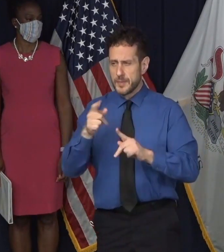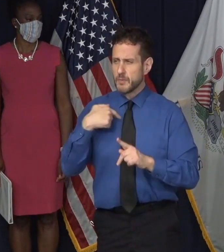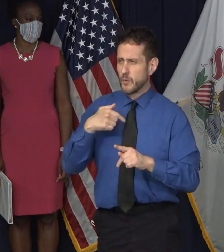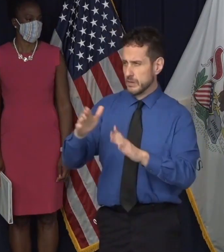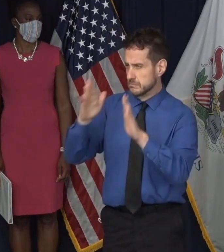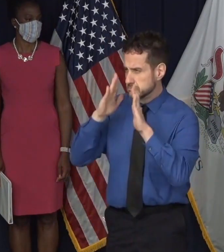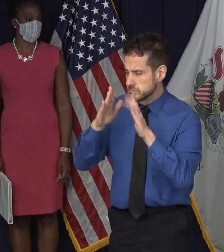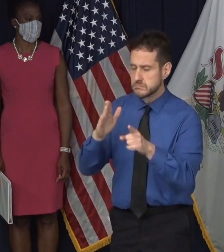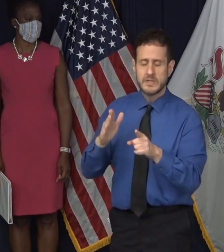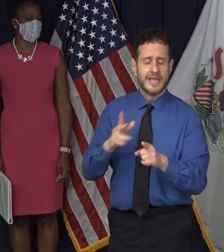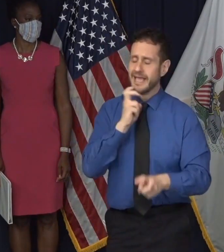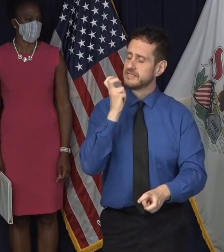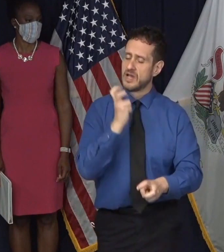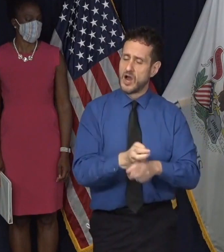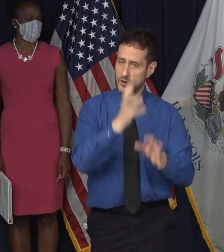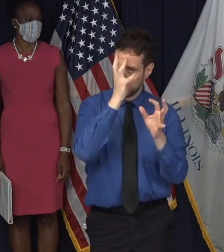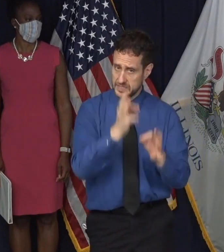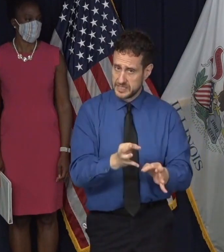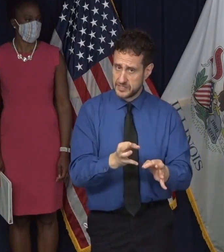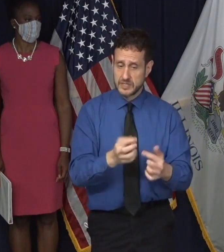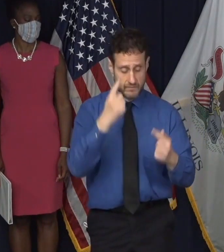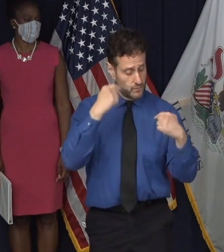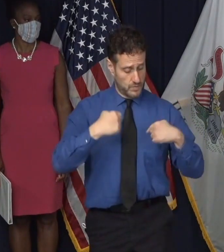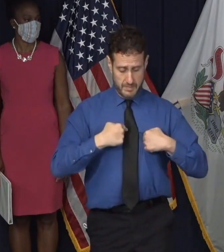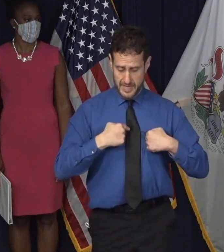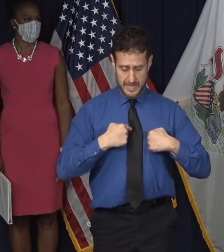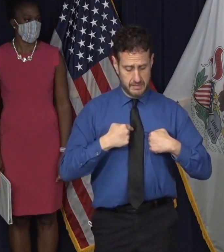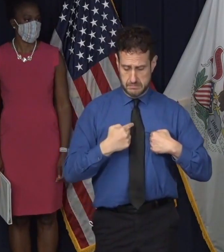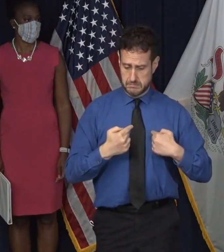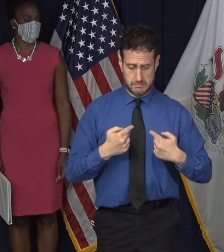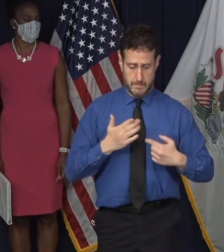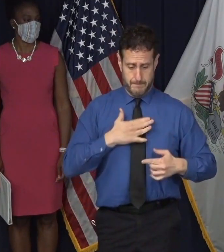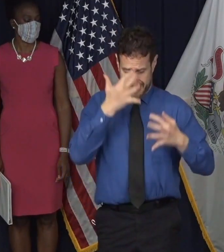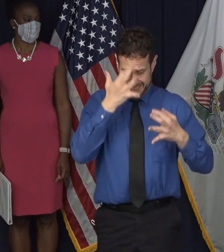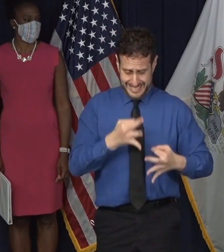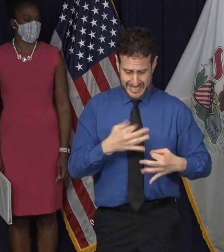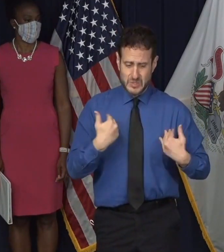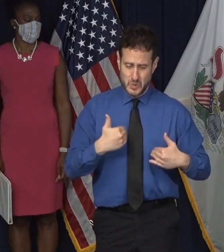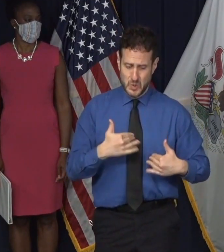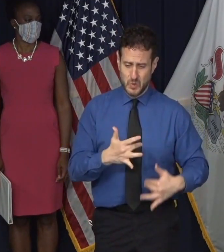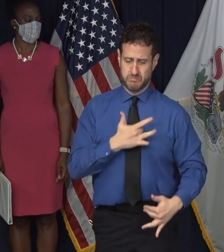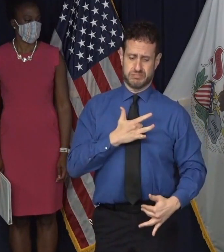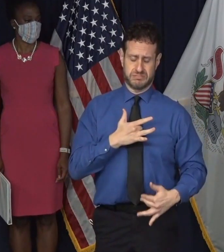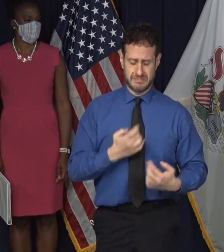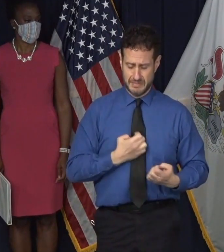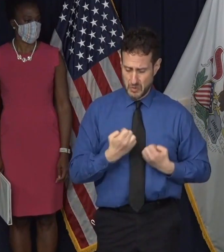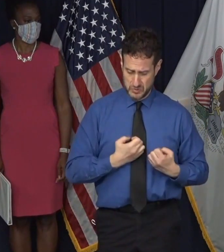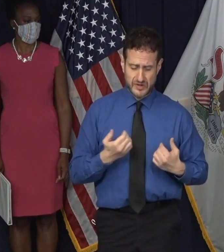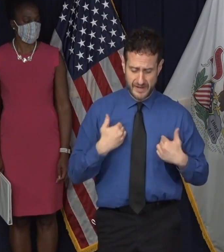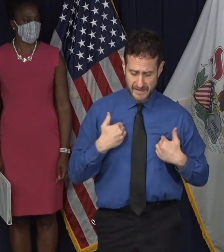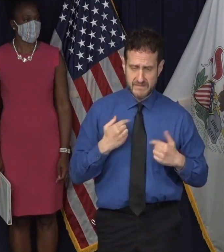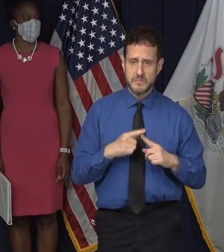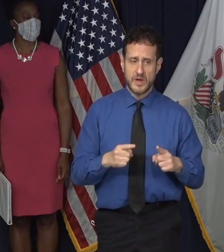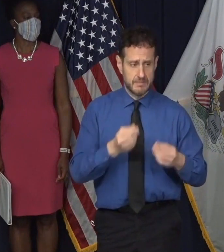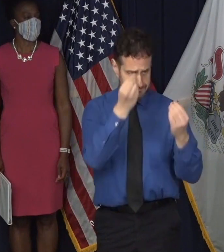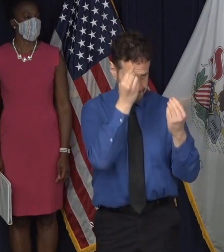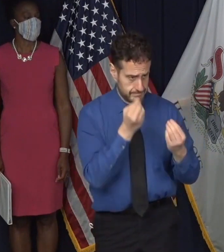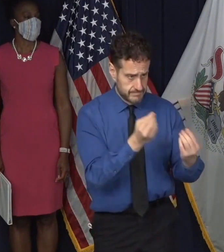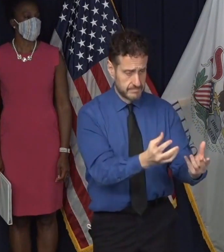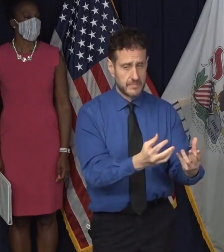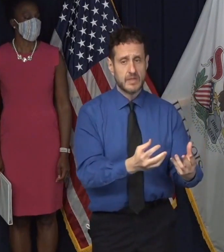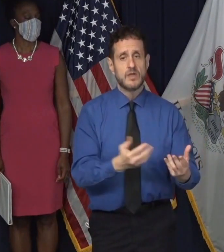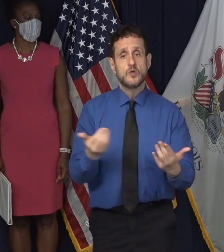and they are emotional decisions even for me. Um, and I, all I can say to you is that as the